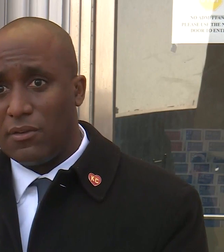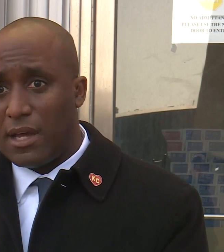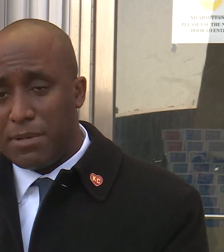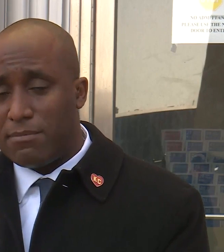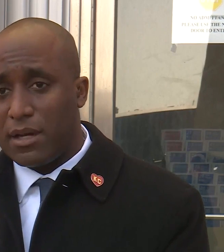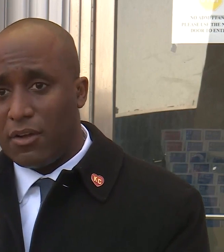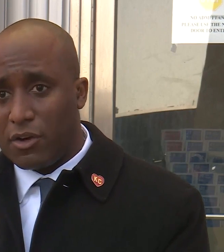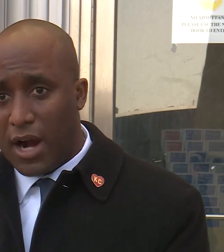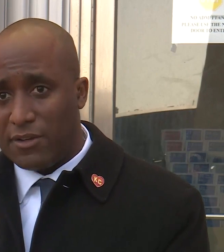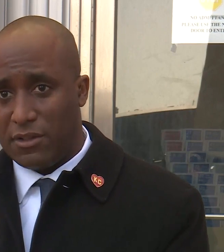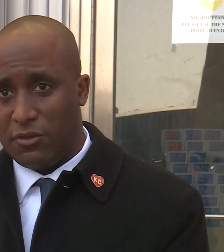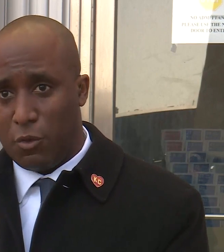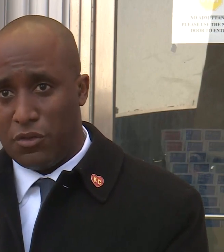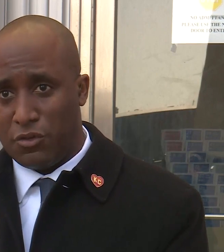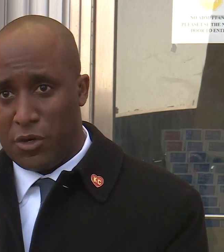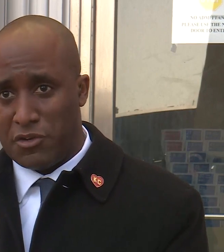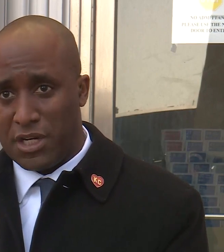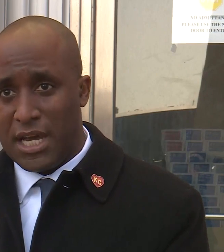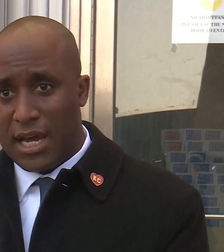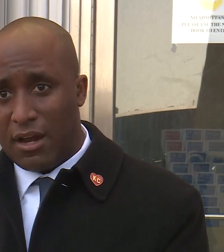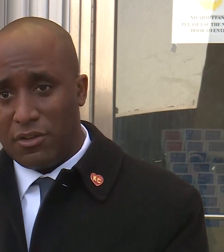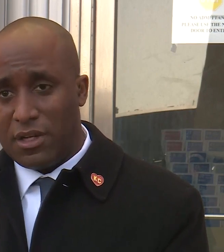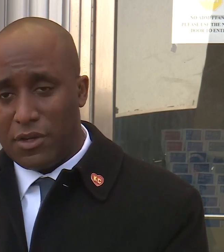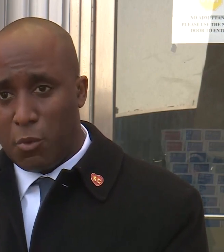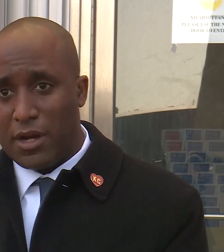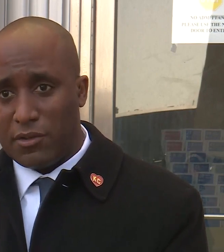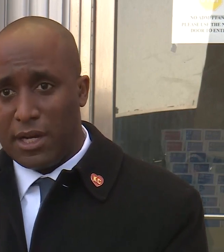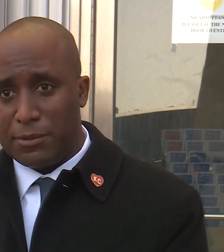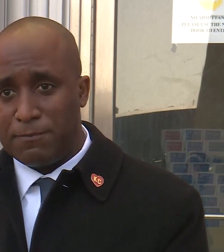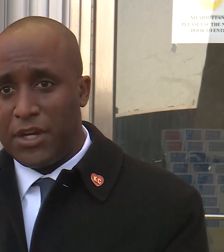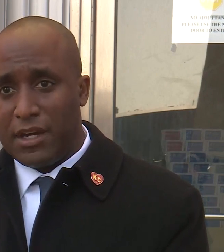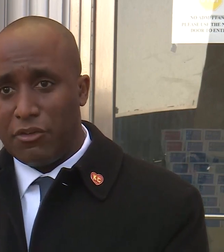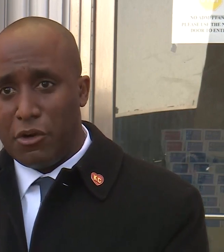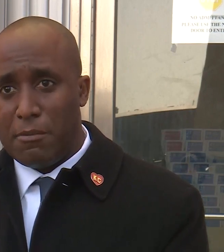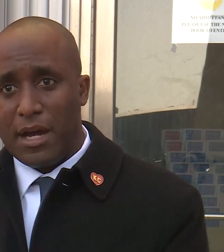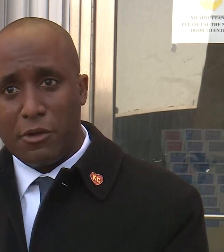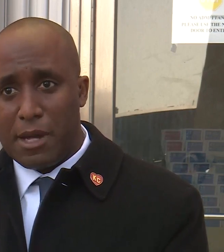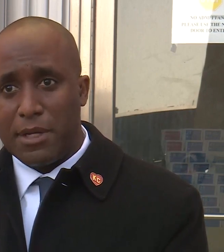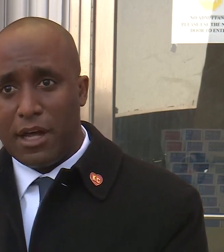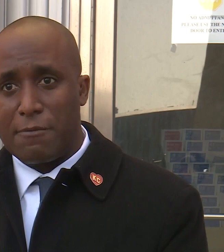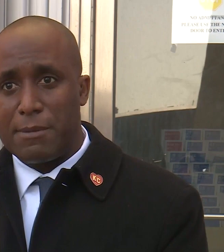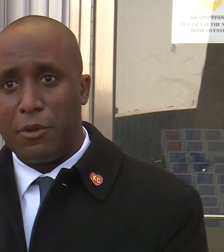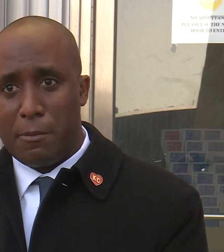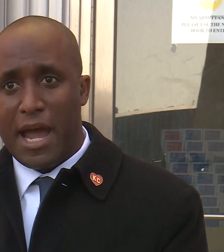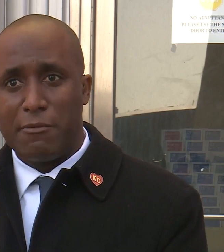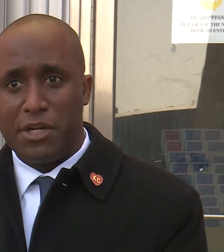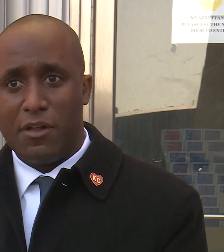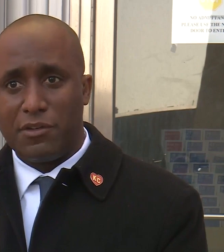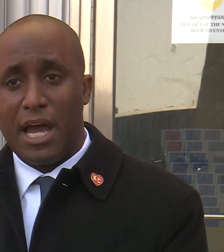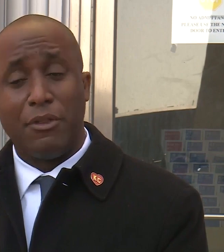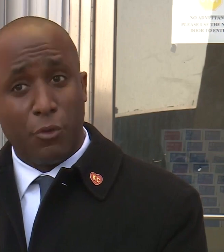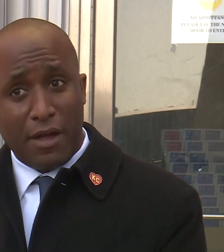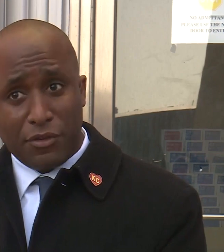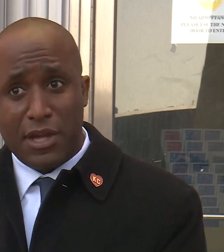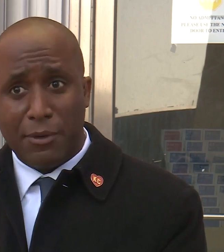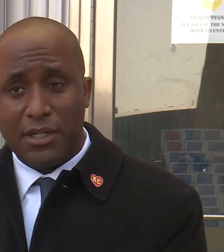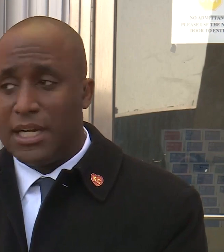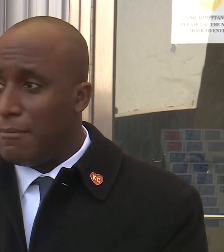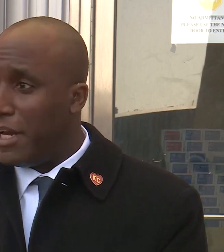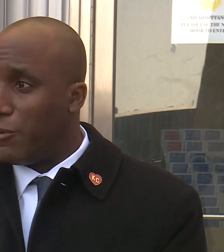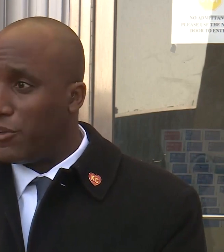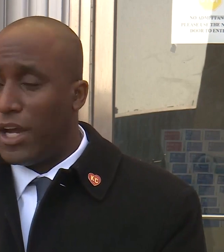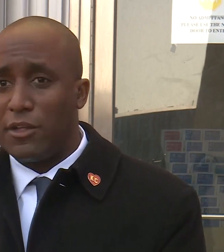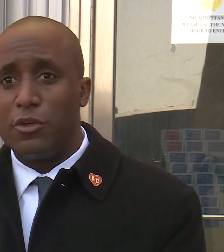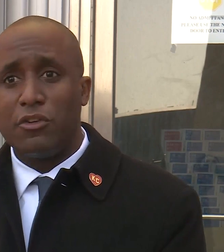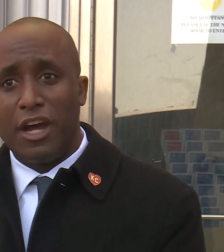is a public health crisis for this region. And I'll just give you one example. As you know, Mike, there may be a lot of people that are mad at me all the time. And throughout the summer,